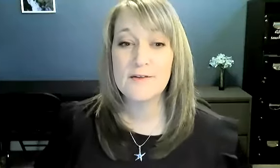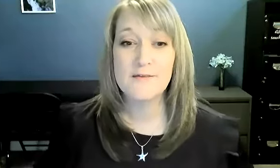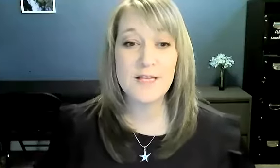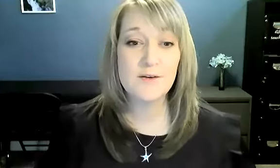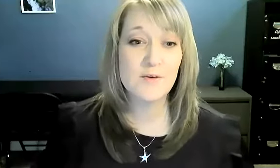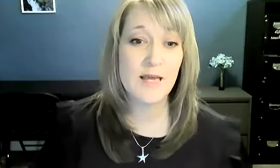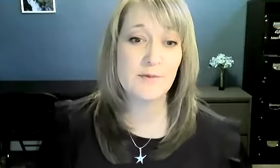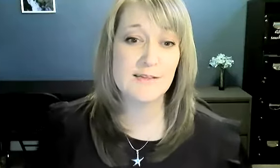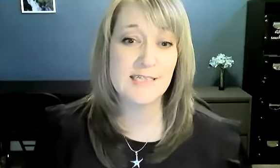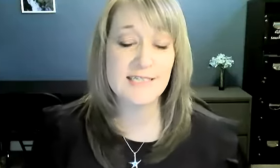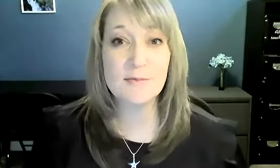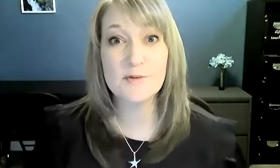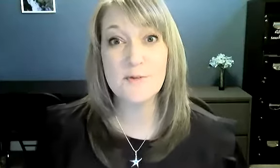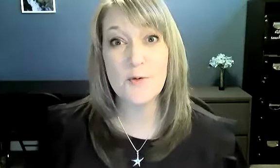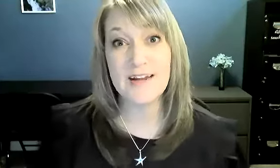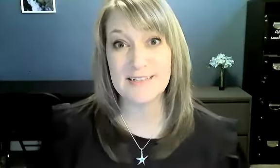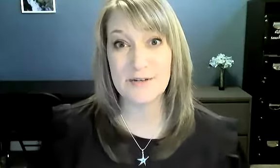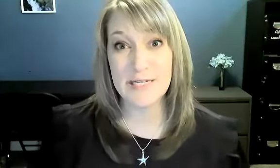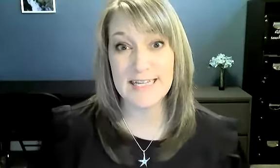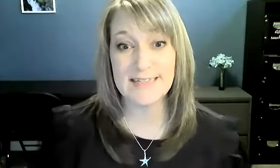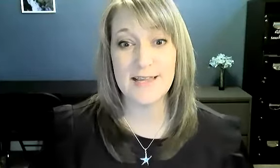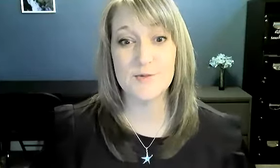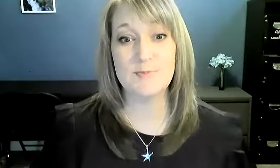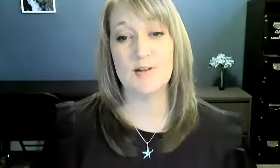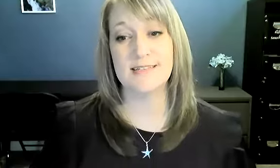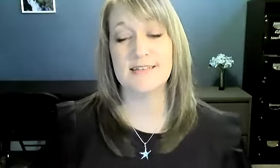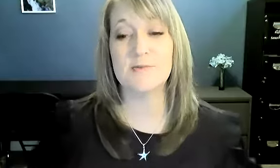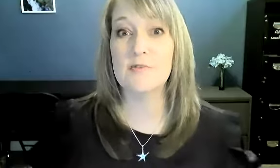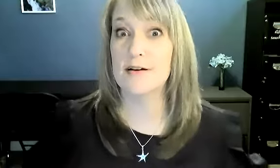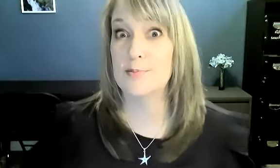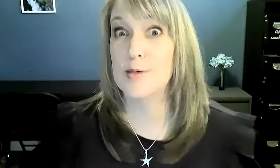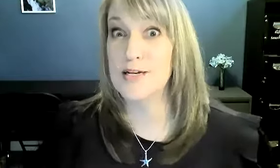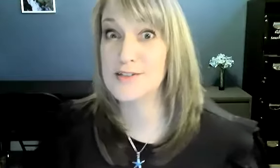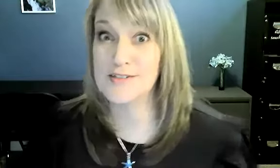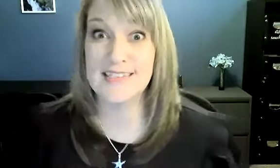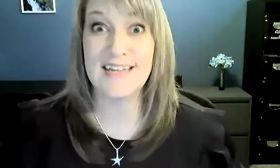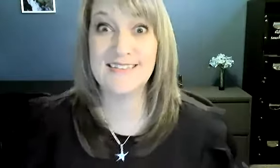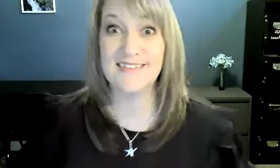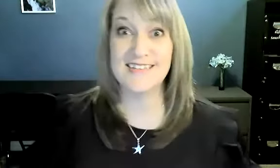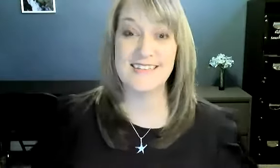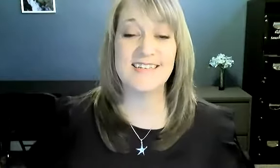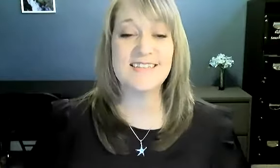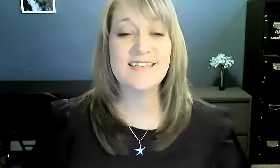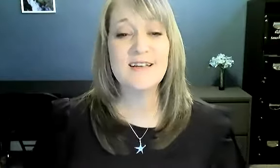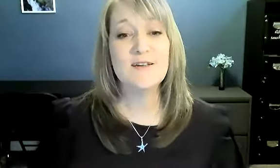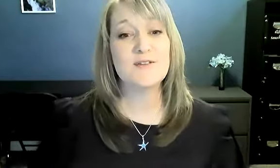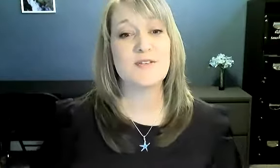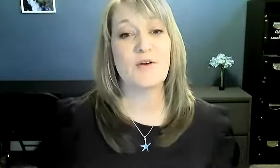Video vocabulary list number four is greetings and responses. We've got a bunch of signs on this list. So